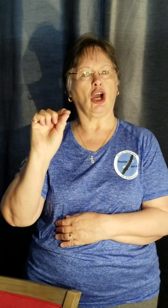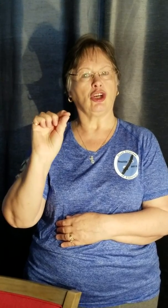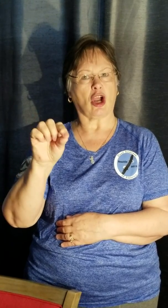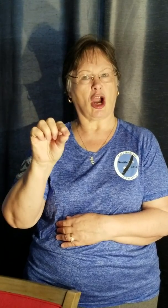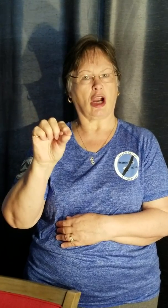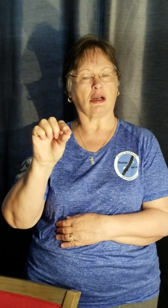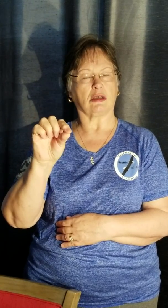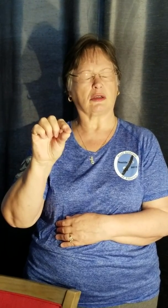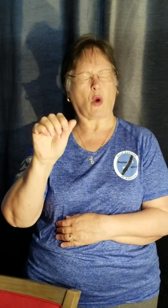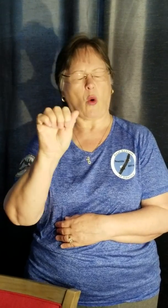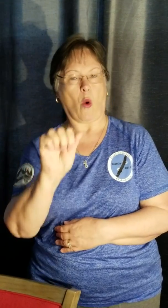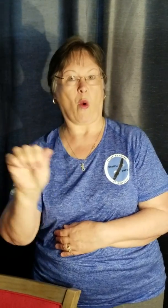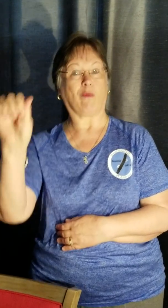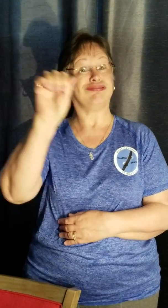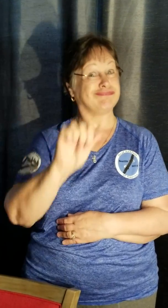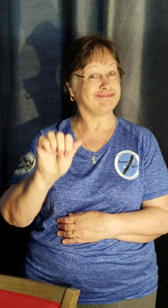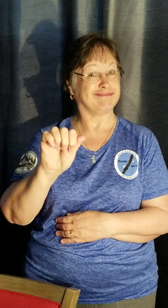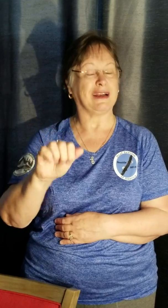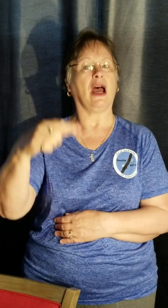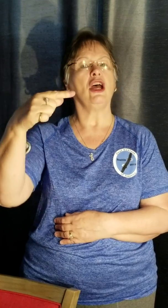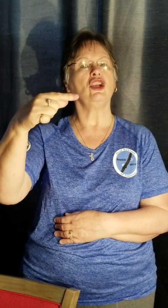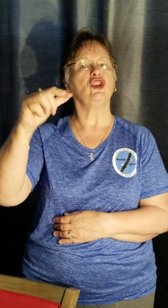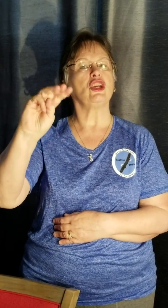I Oh, shit.